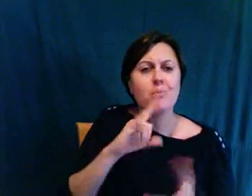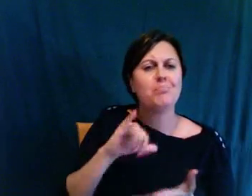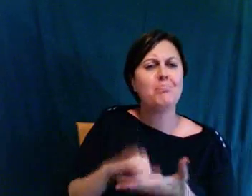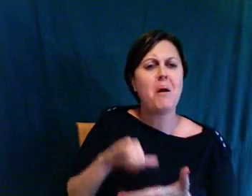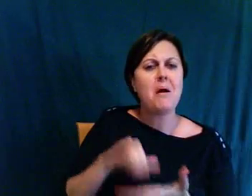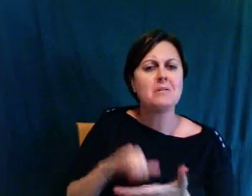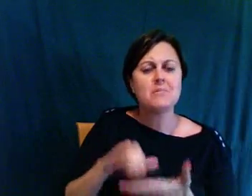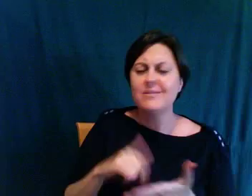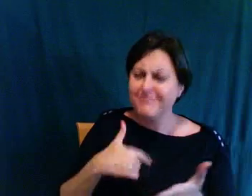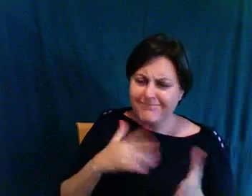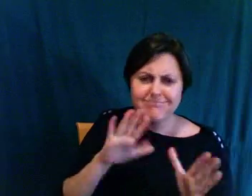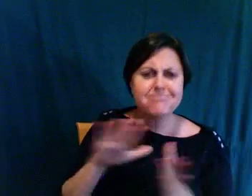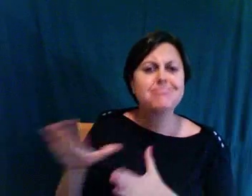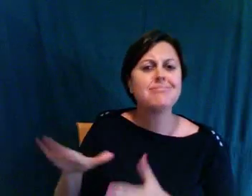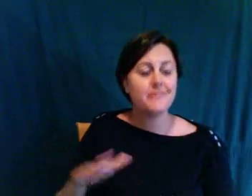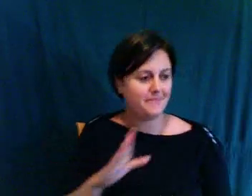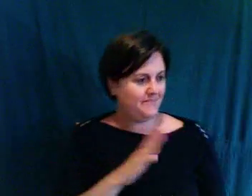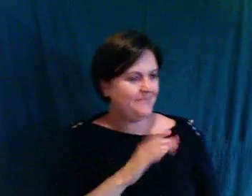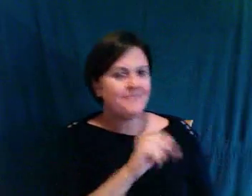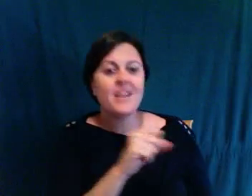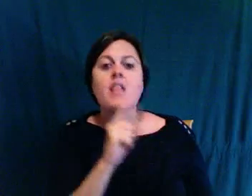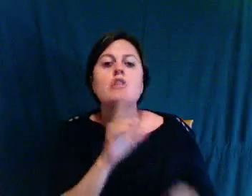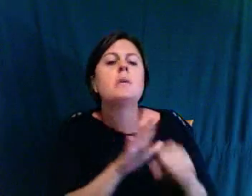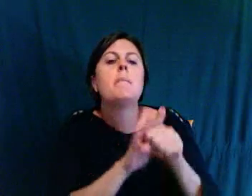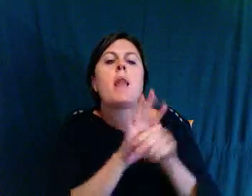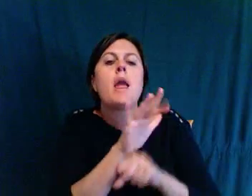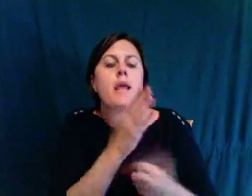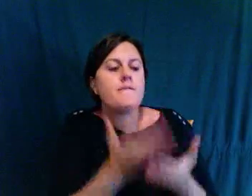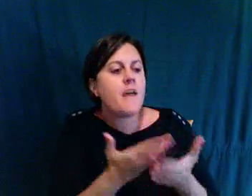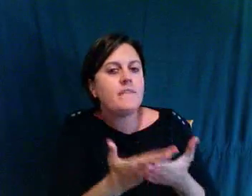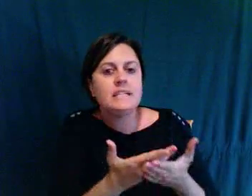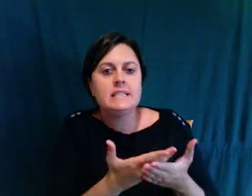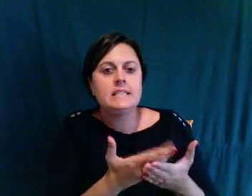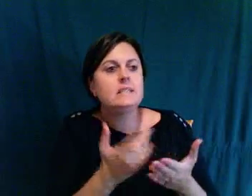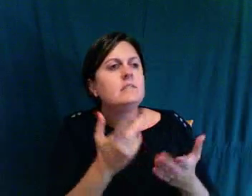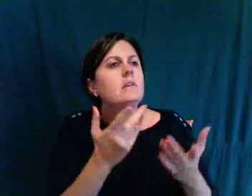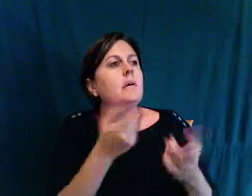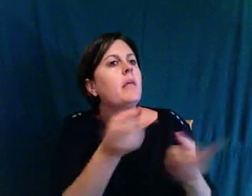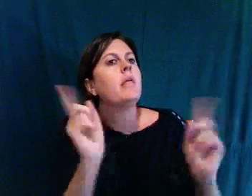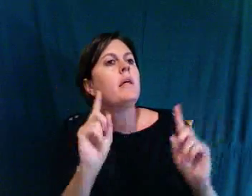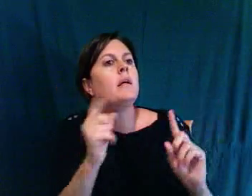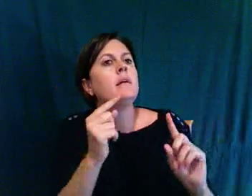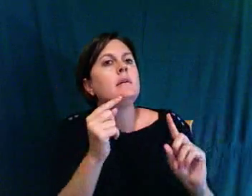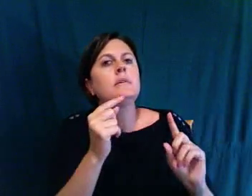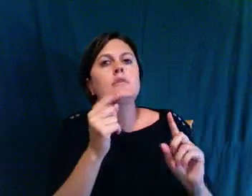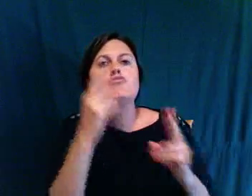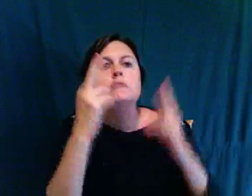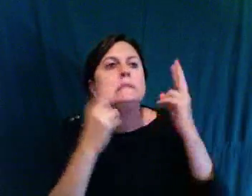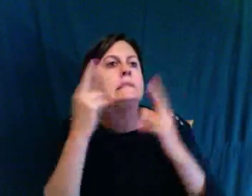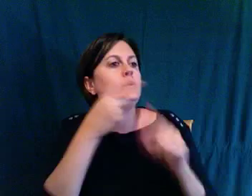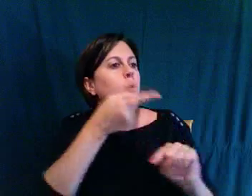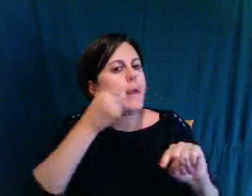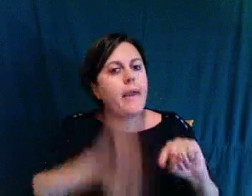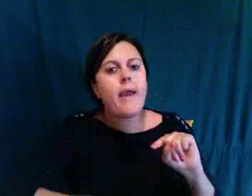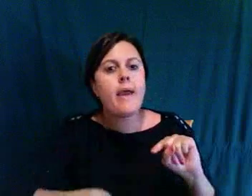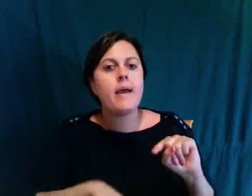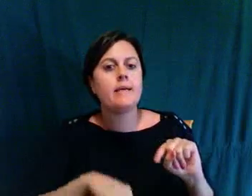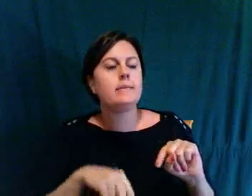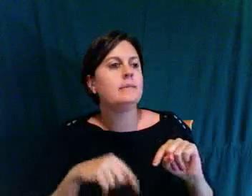there was plenty of evidence that you could not do it. Absolutely. Plenty of evidence. So, so I, I really get it that mom was a very